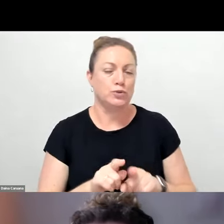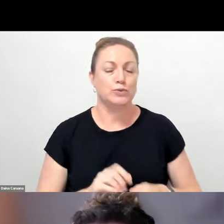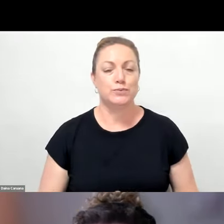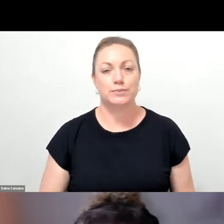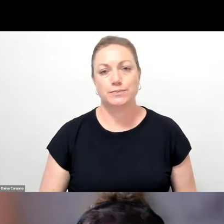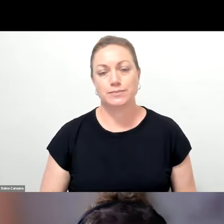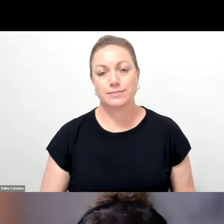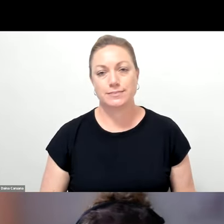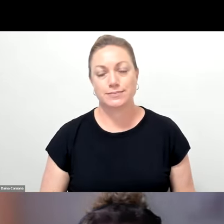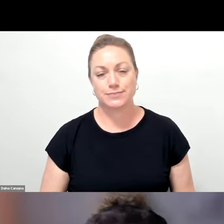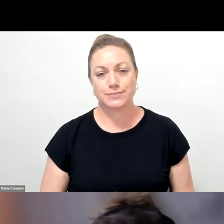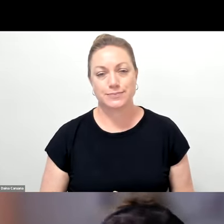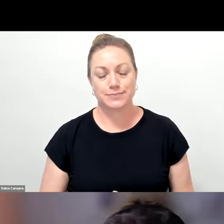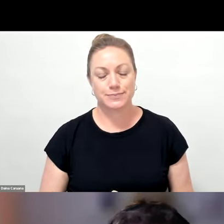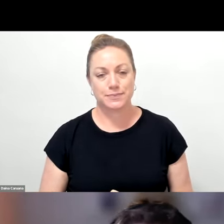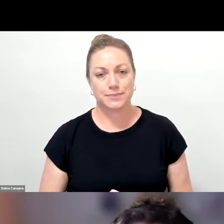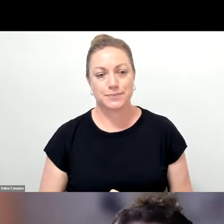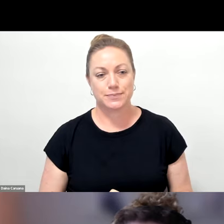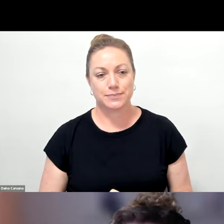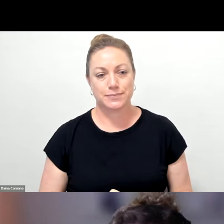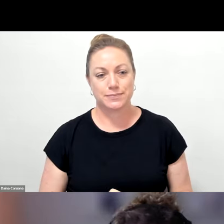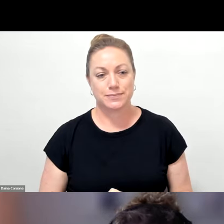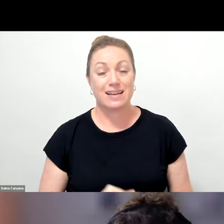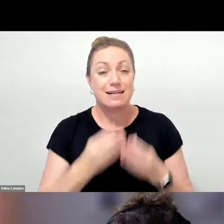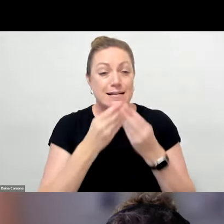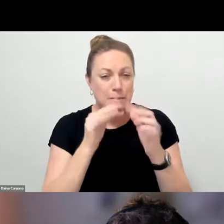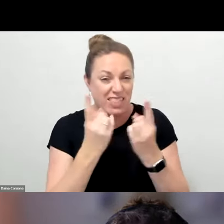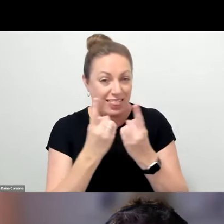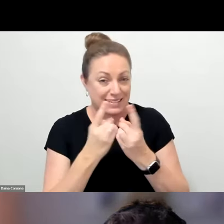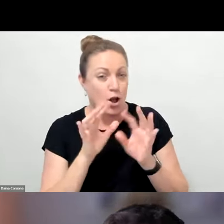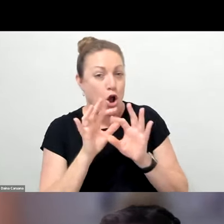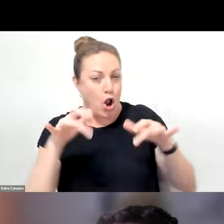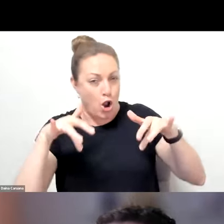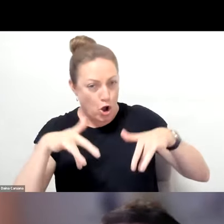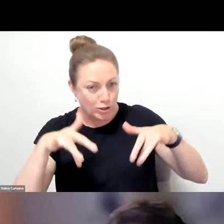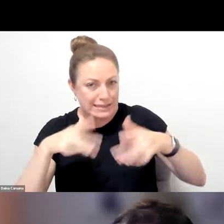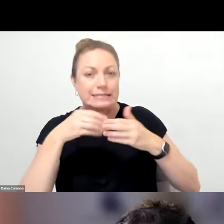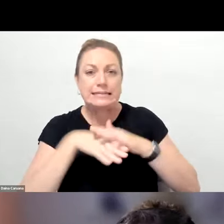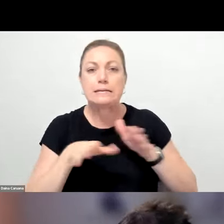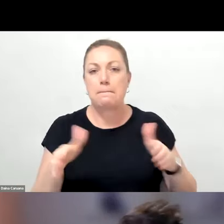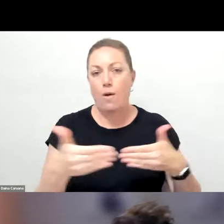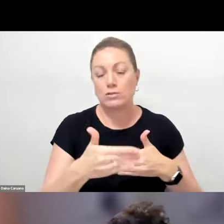what some of the things that are currently not in the box, but are going to be in there in just a moment as well.